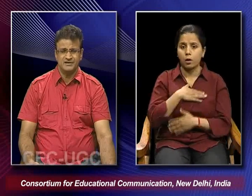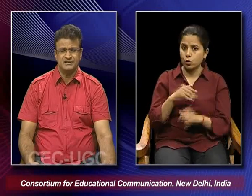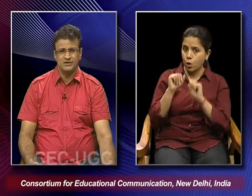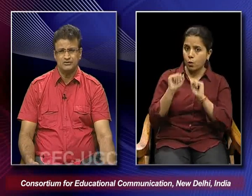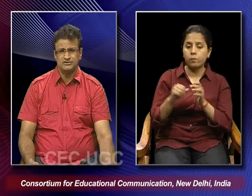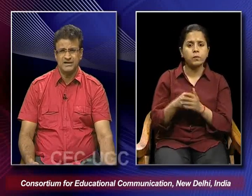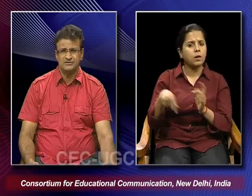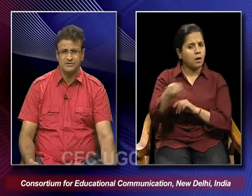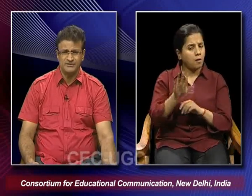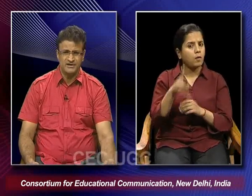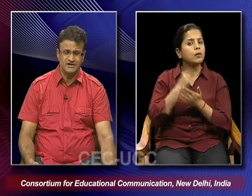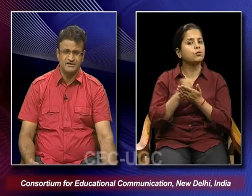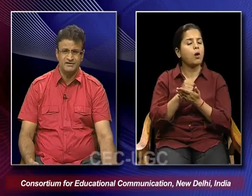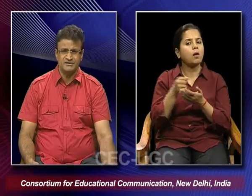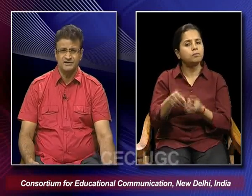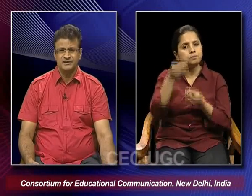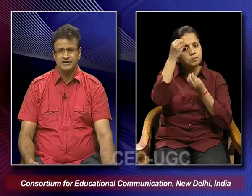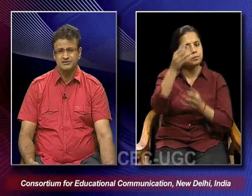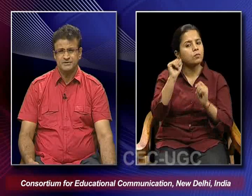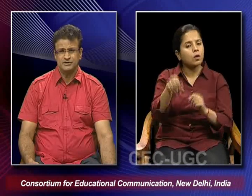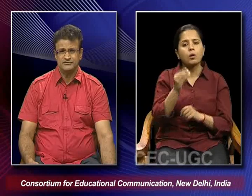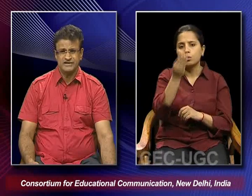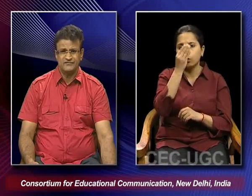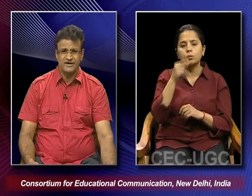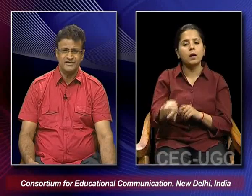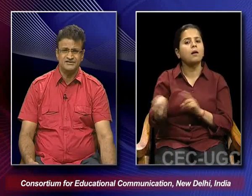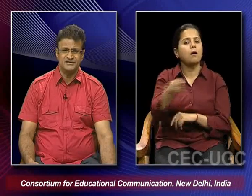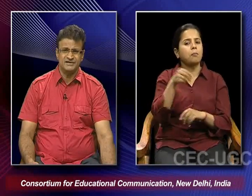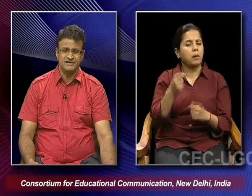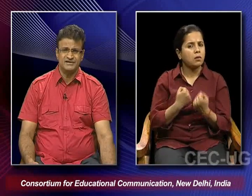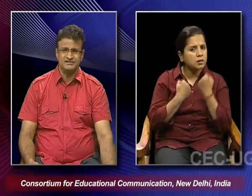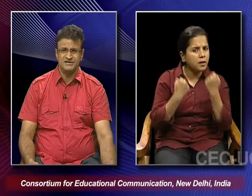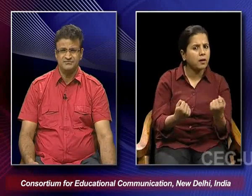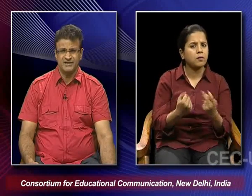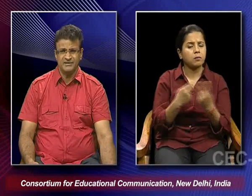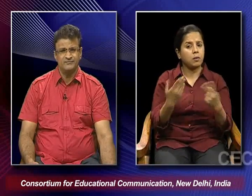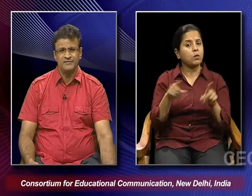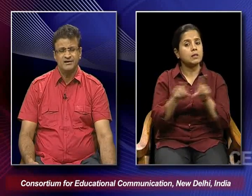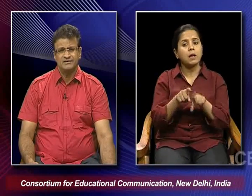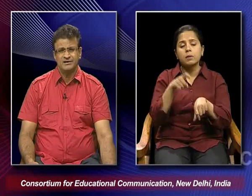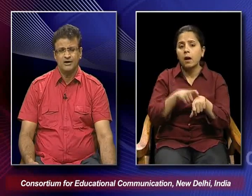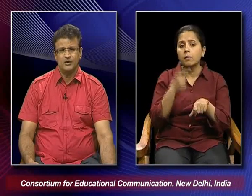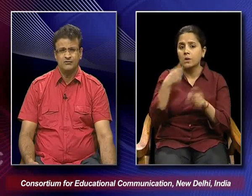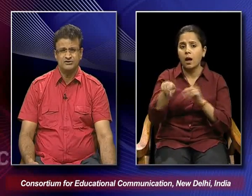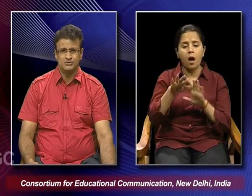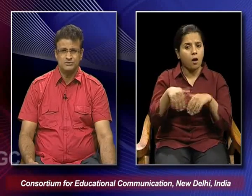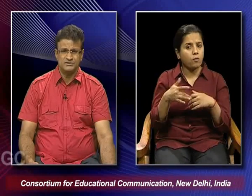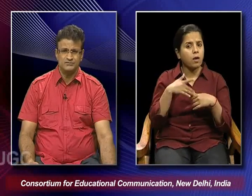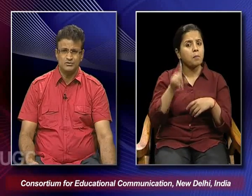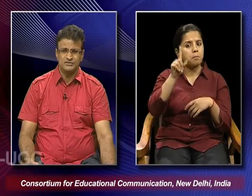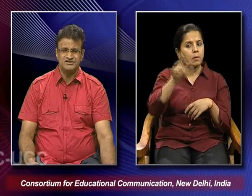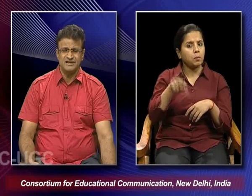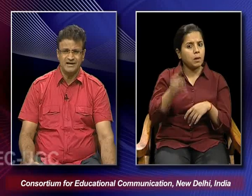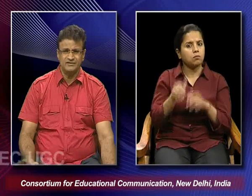they are also trying to communicate the spirit of sacrifice and at the same time that how one should